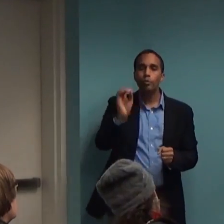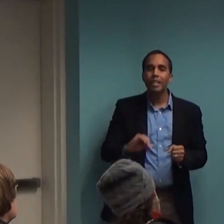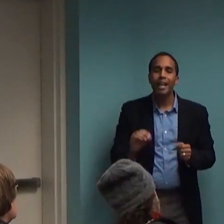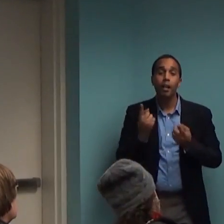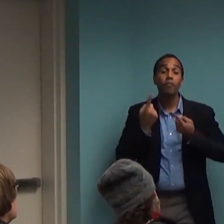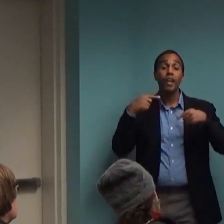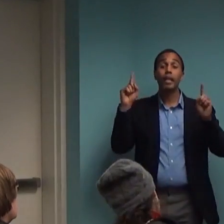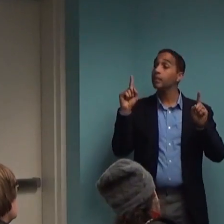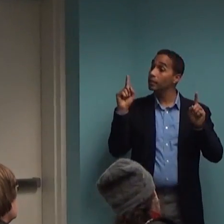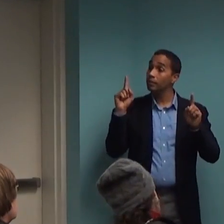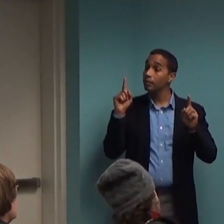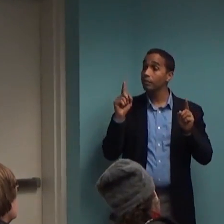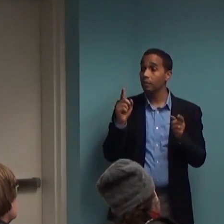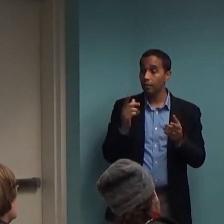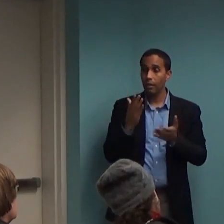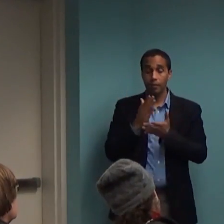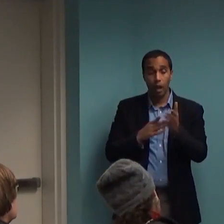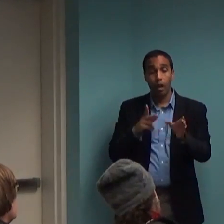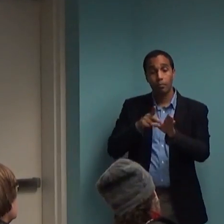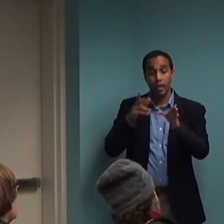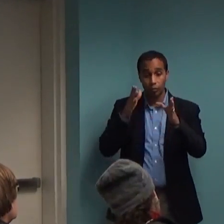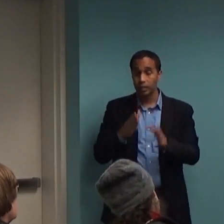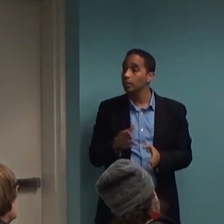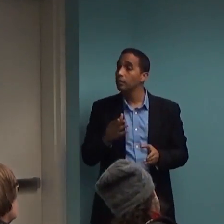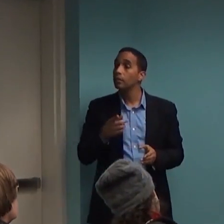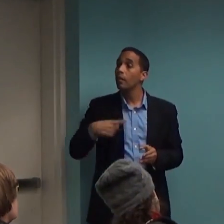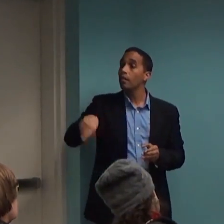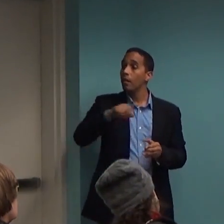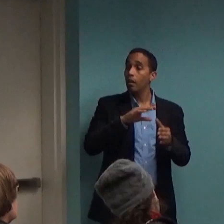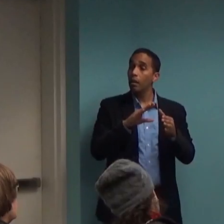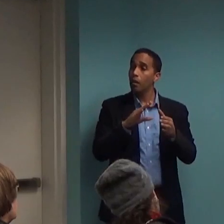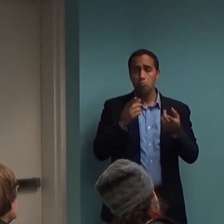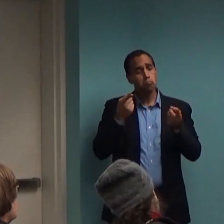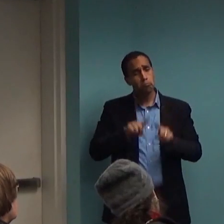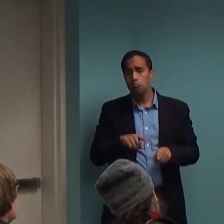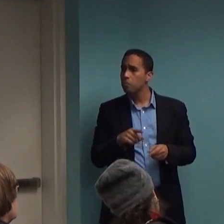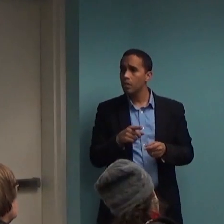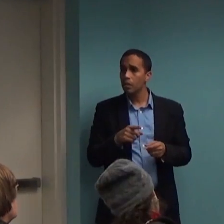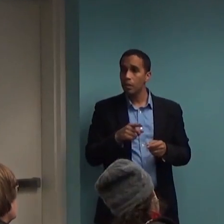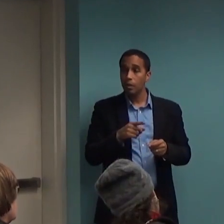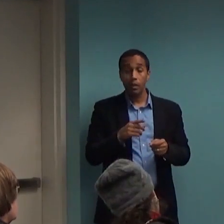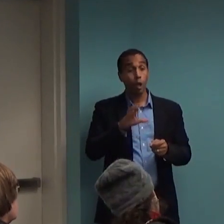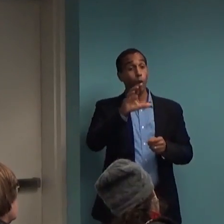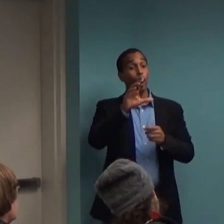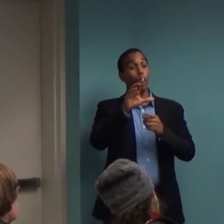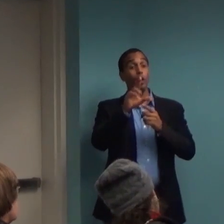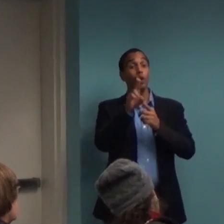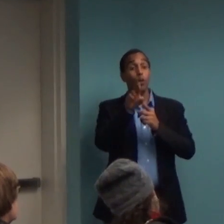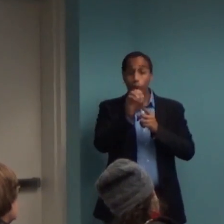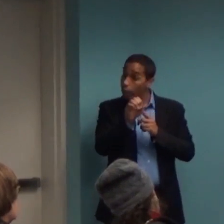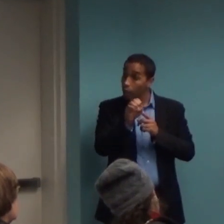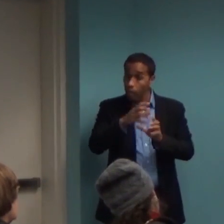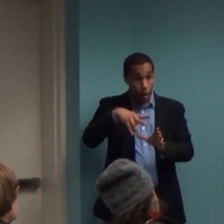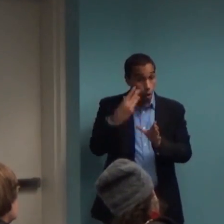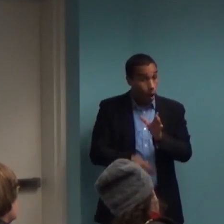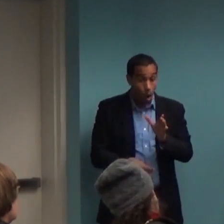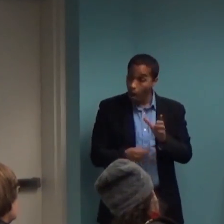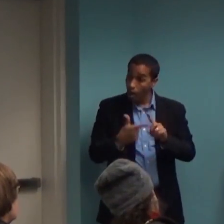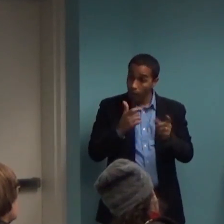psychiatry that medication does not, let's say, fully cure conditions that they are coming to treatment